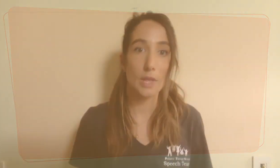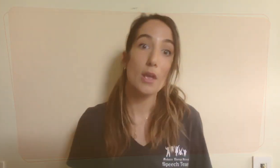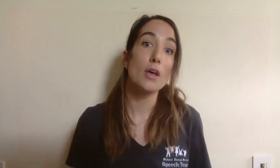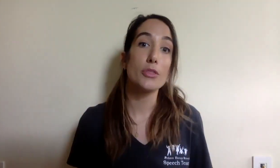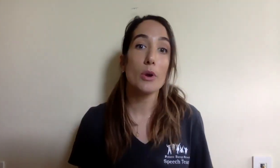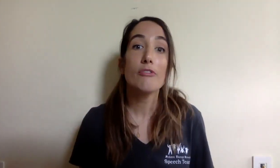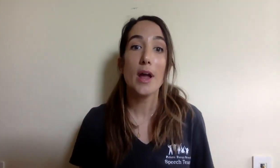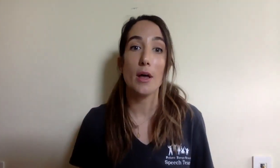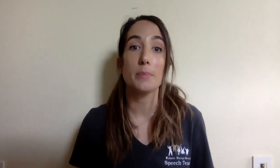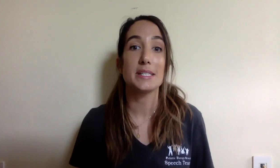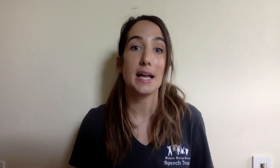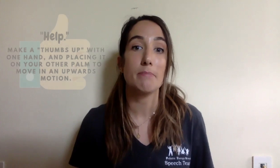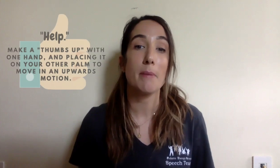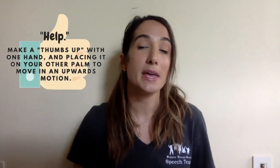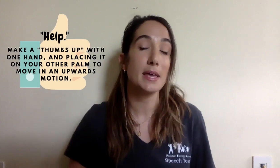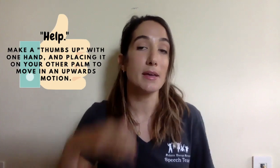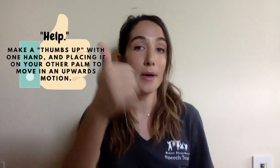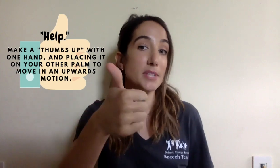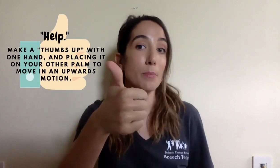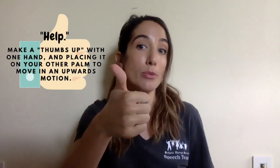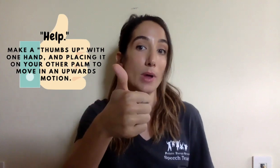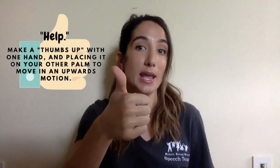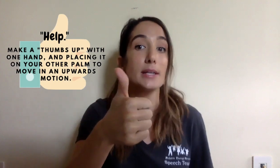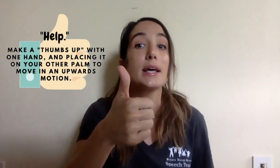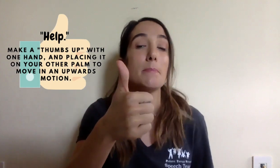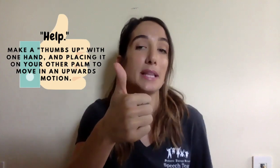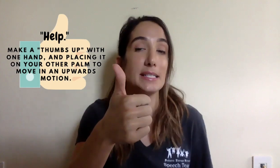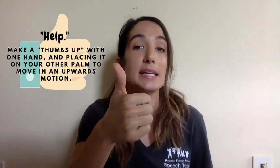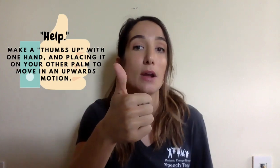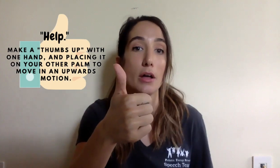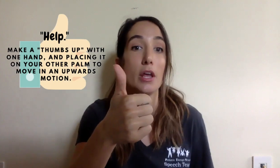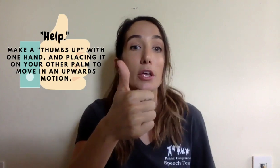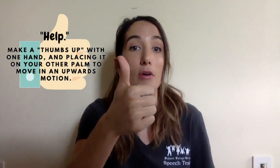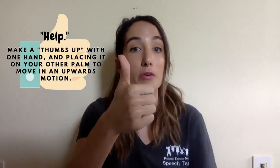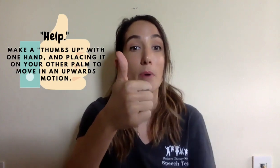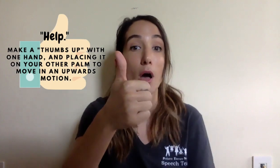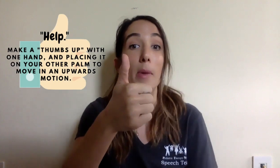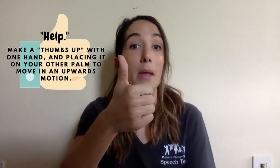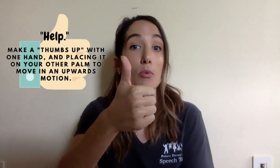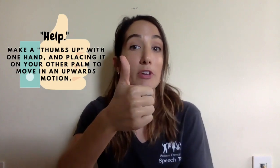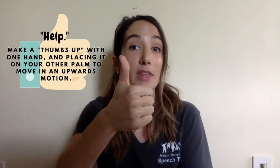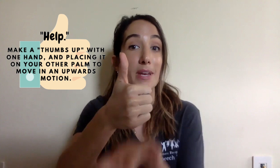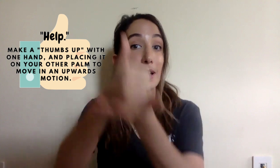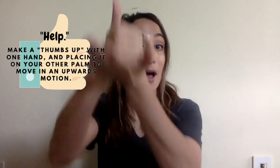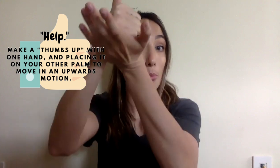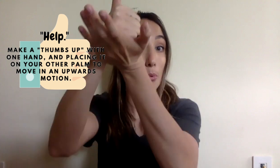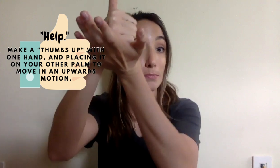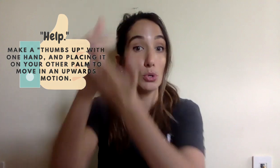The word for help is signed by making a thumbs up with one hand and placing it on your other palm and moving them in an upwards motion.